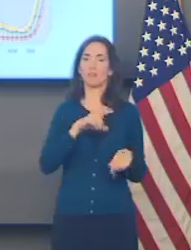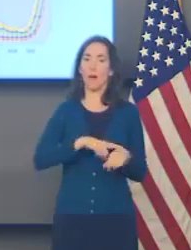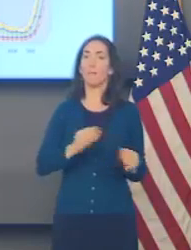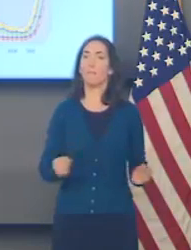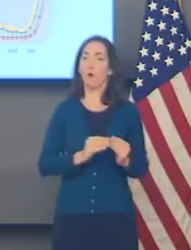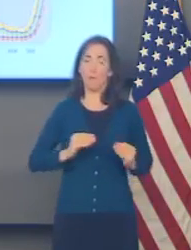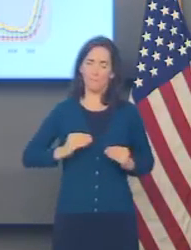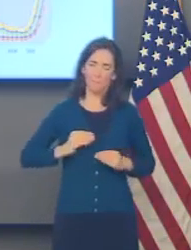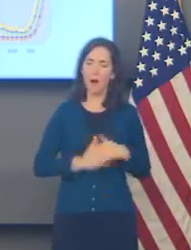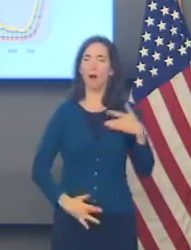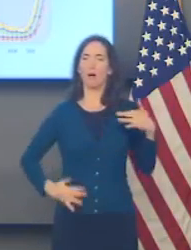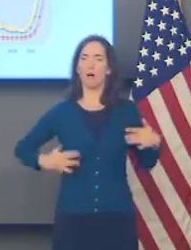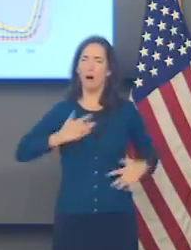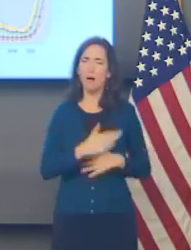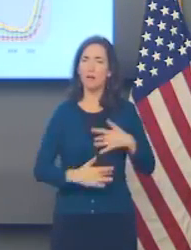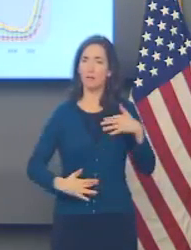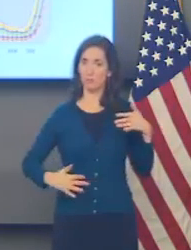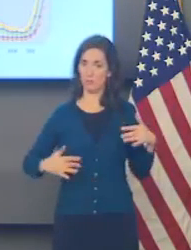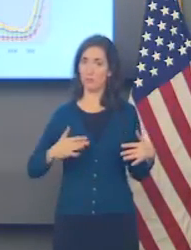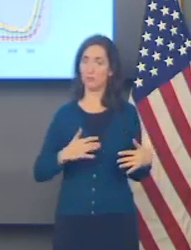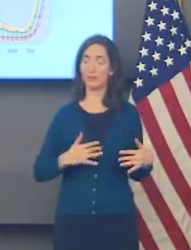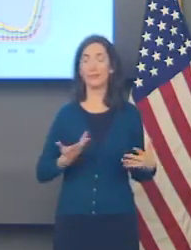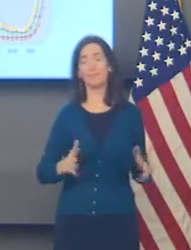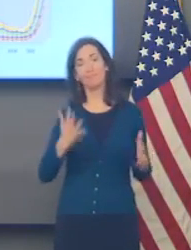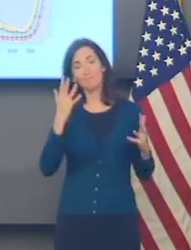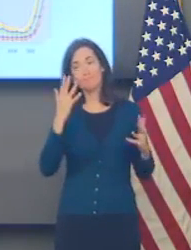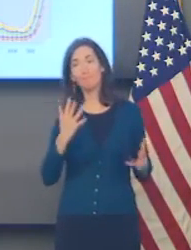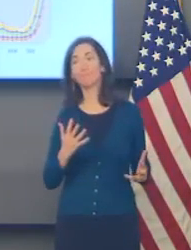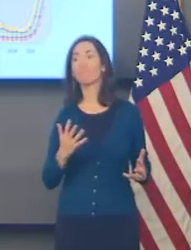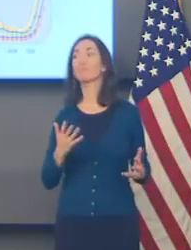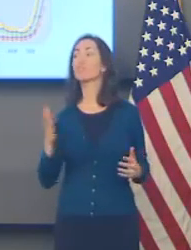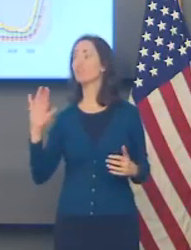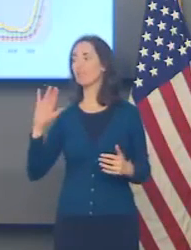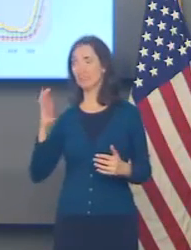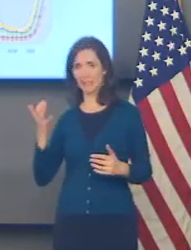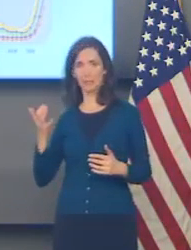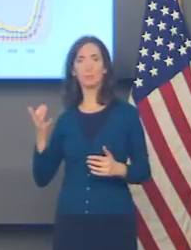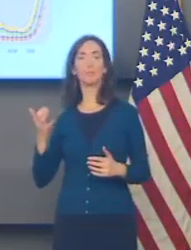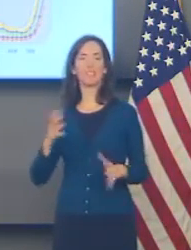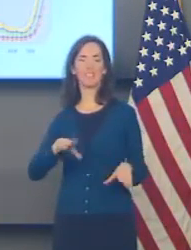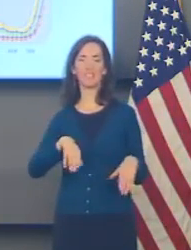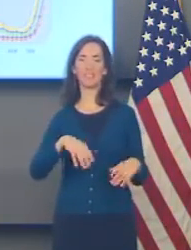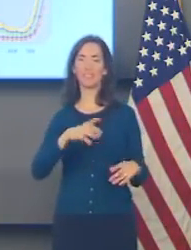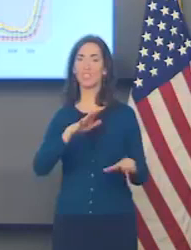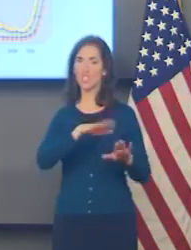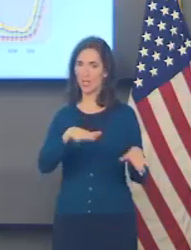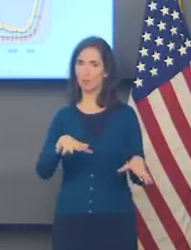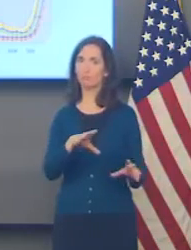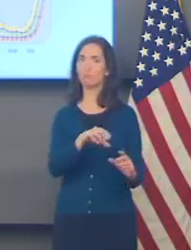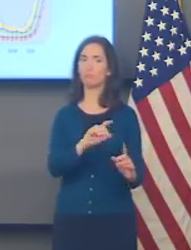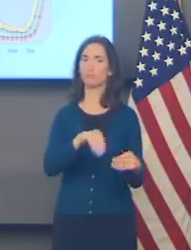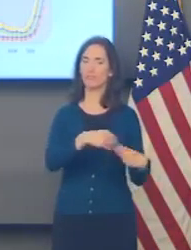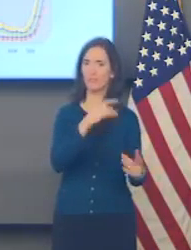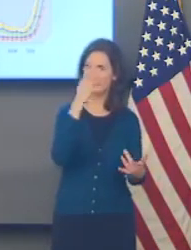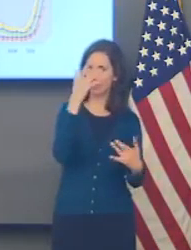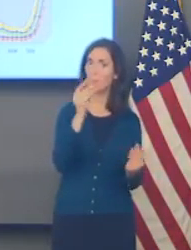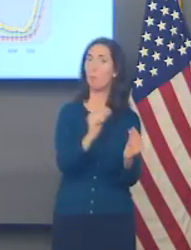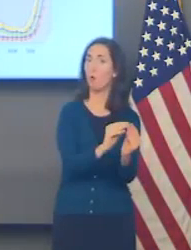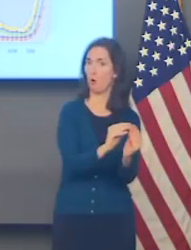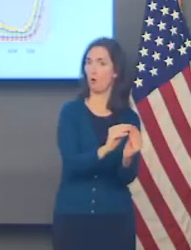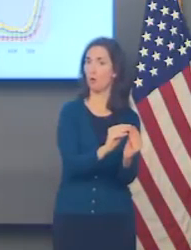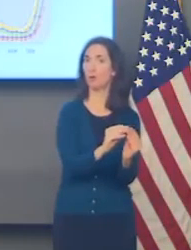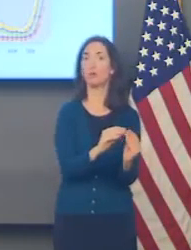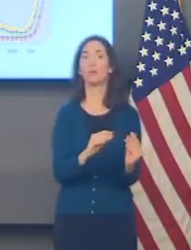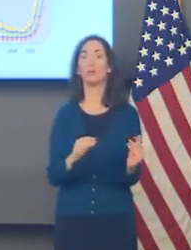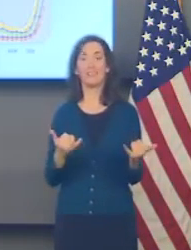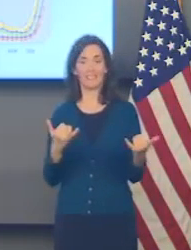it seems to be more apt to make kids sick. We are seeing more children sick